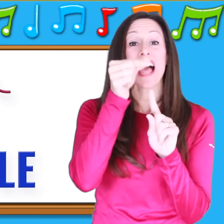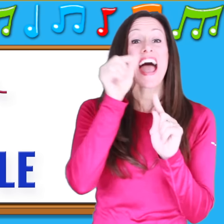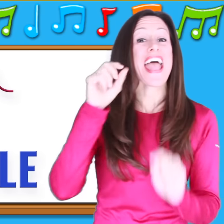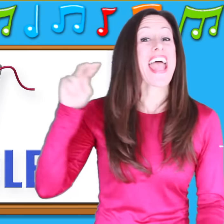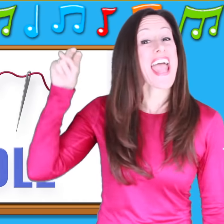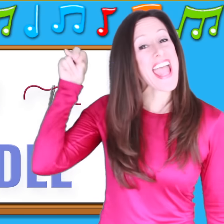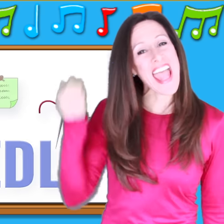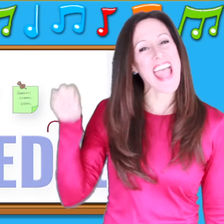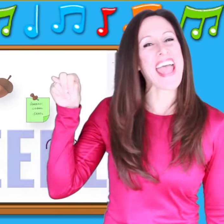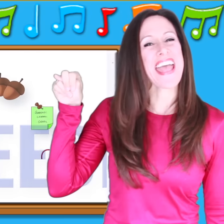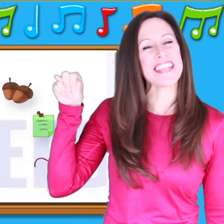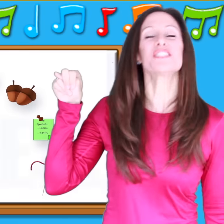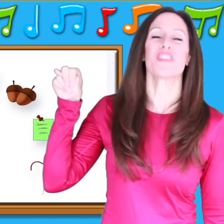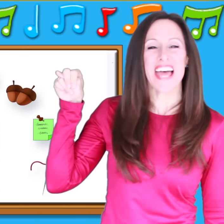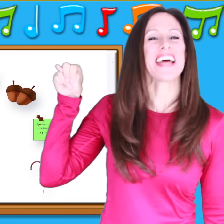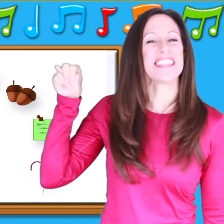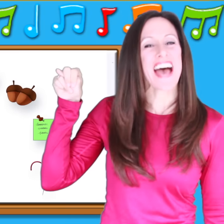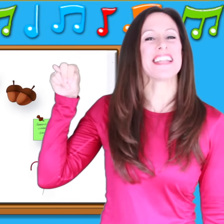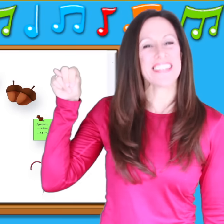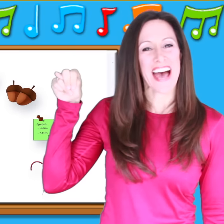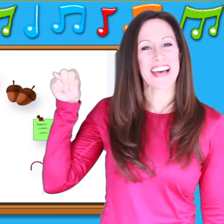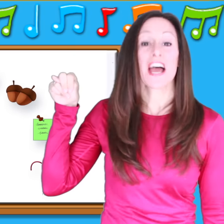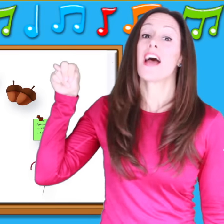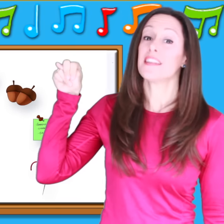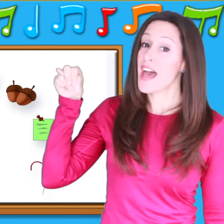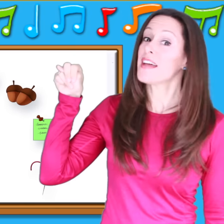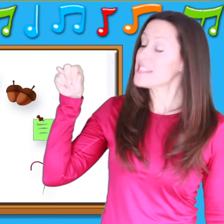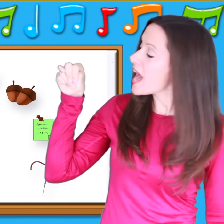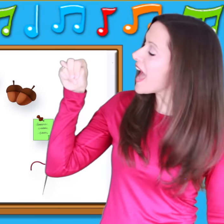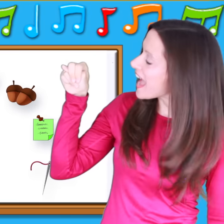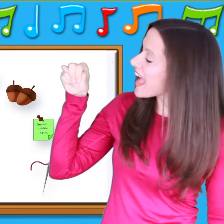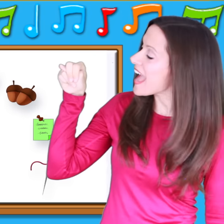N is for N, N, N, N, N, N.